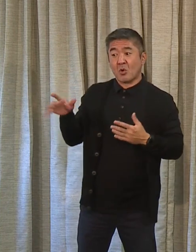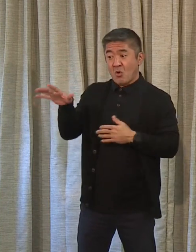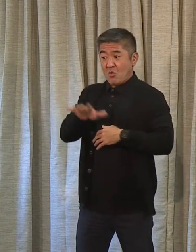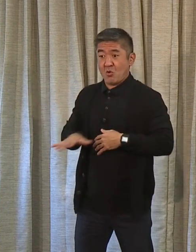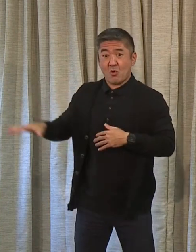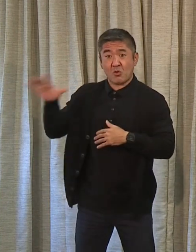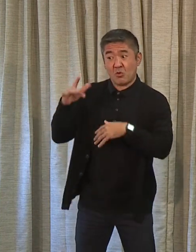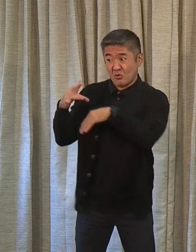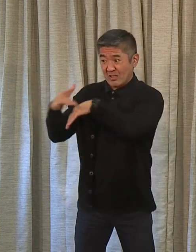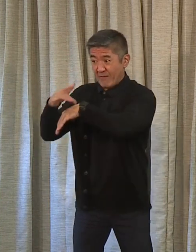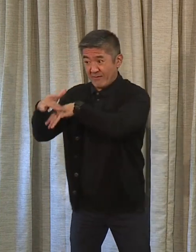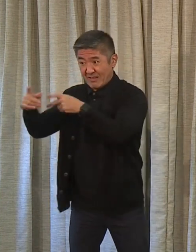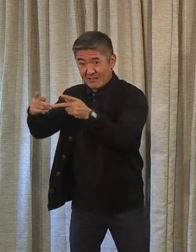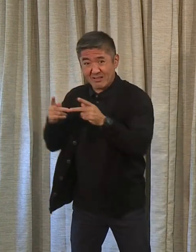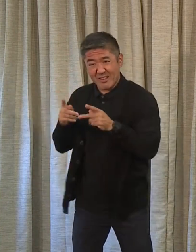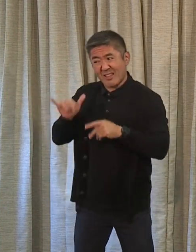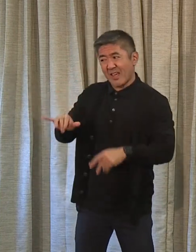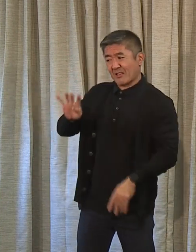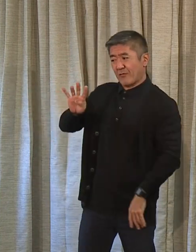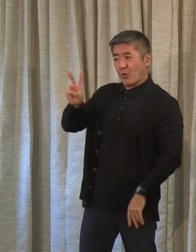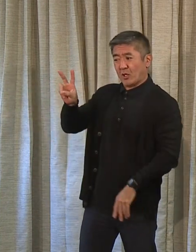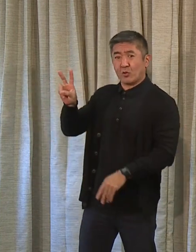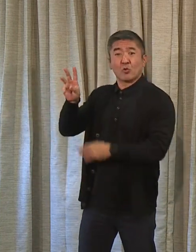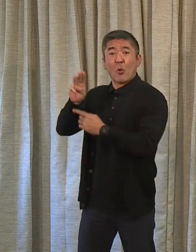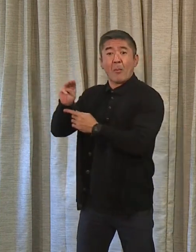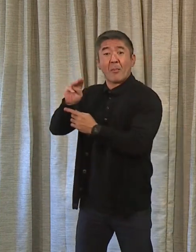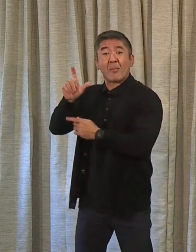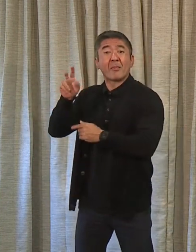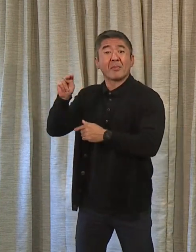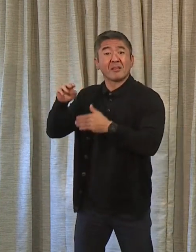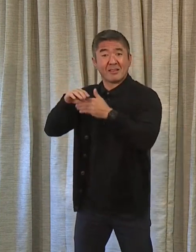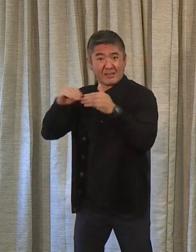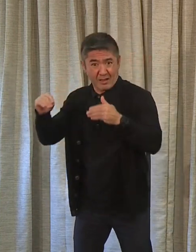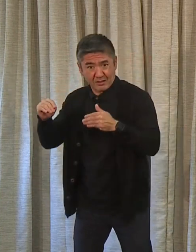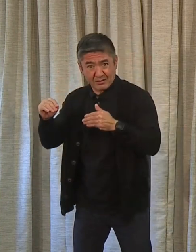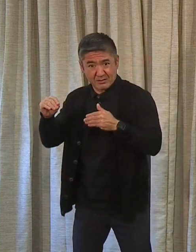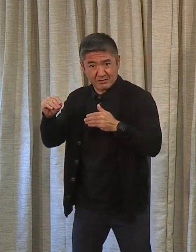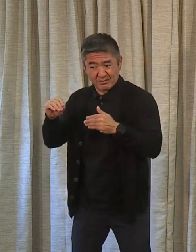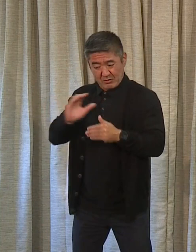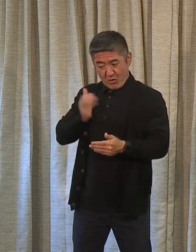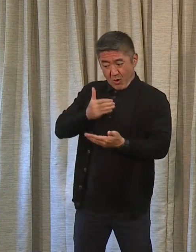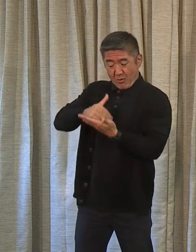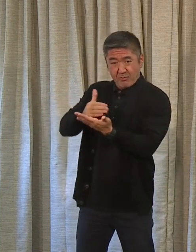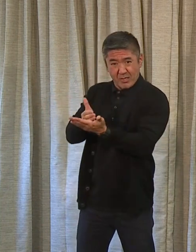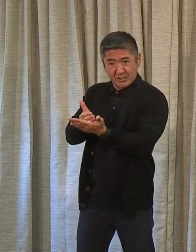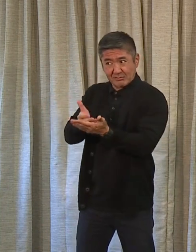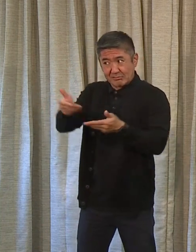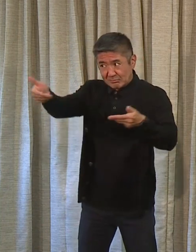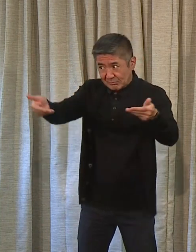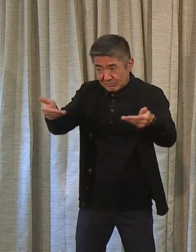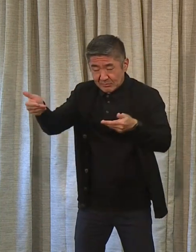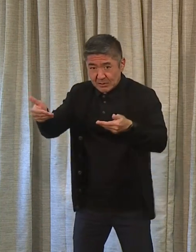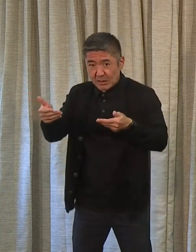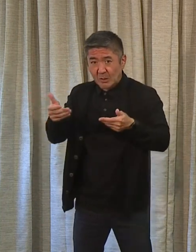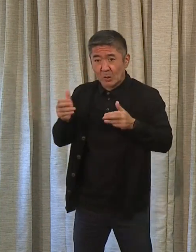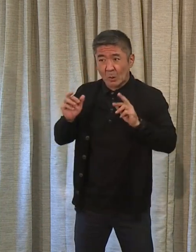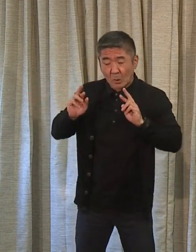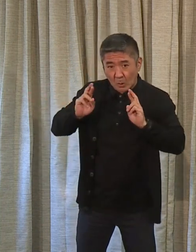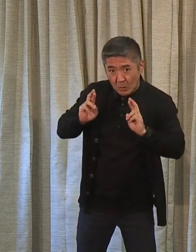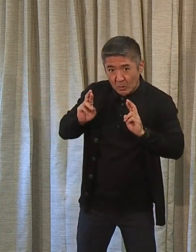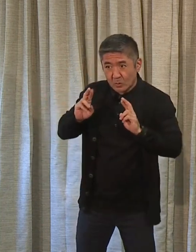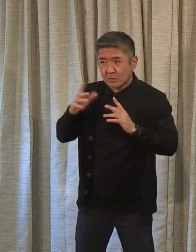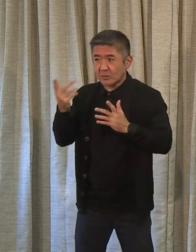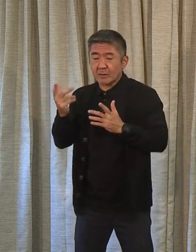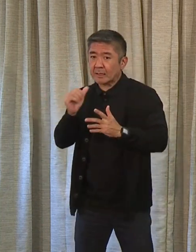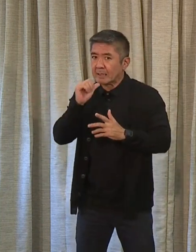equate to, it comes down to about $42 million in our budget. But we think we can hope so hopefully in eliminating waste and running